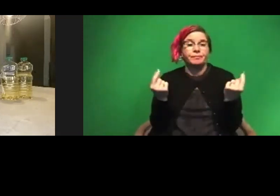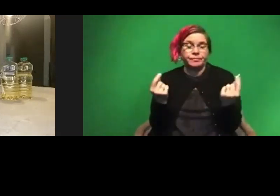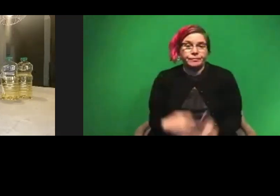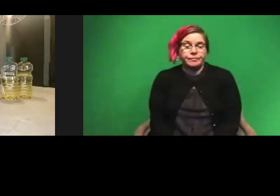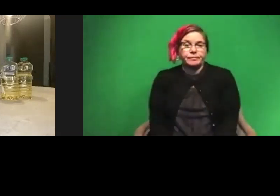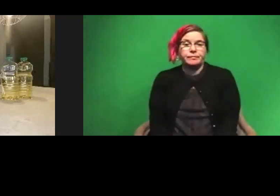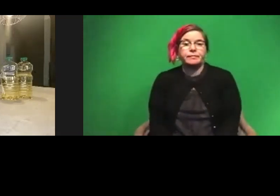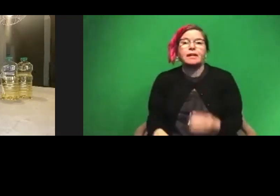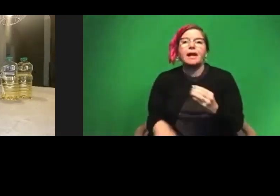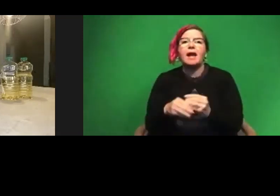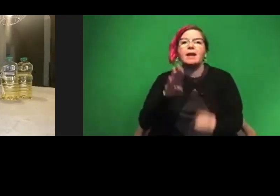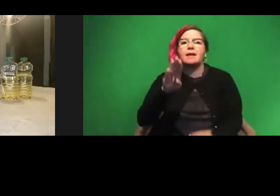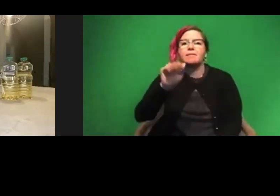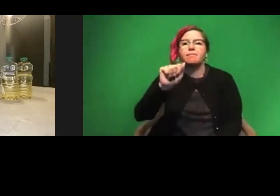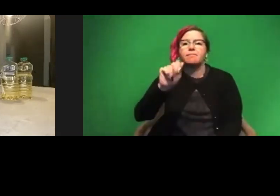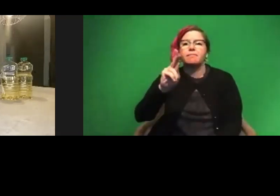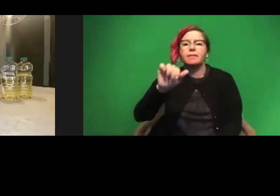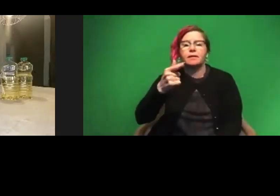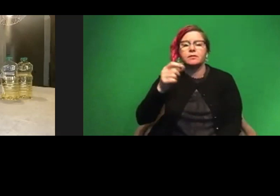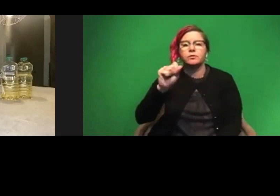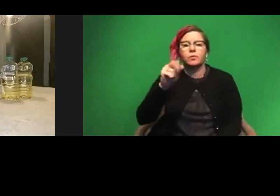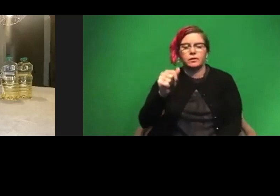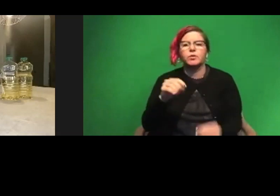is add your baking soda to your clear containers.